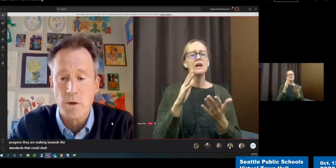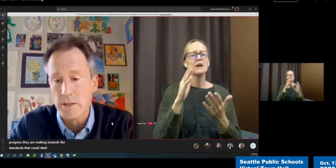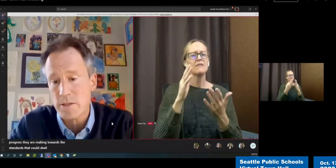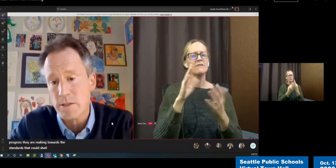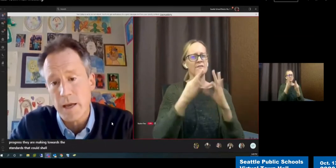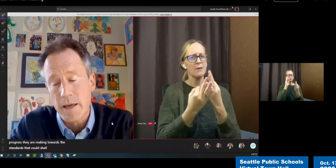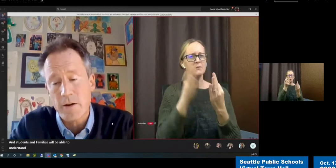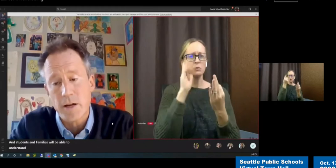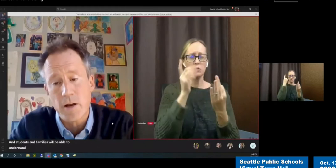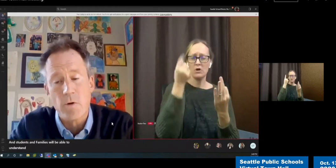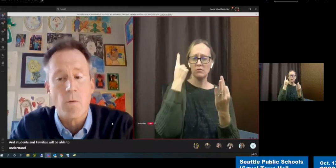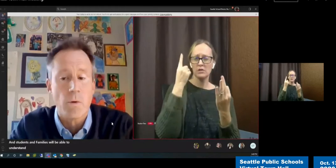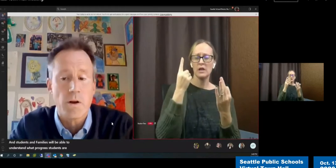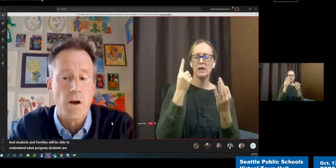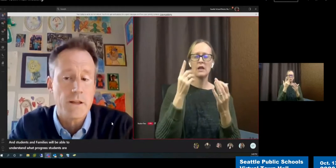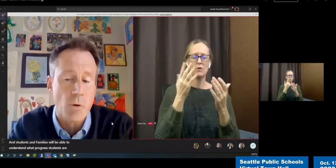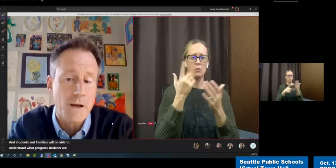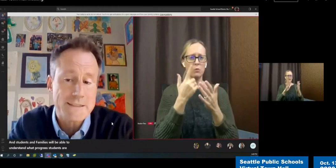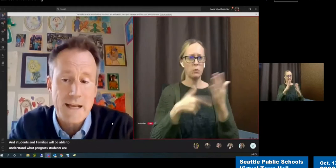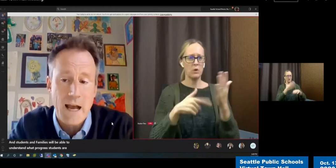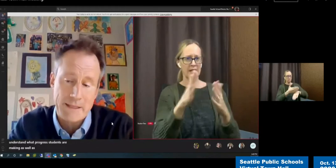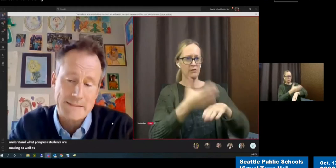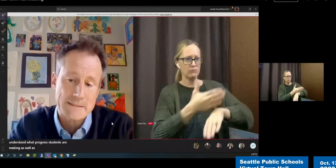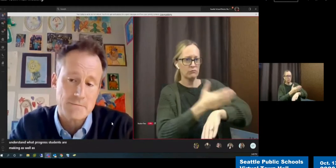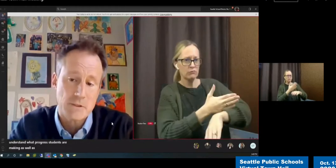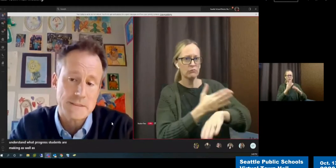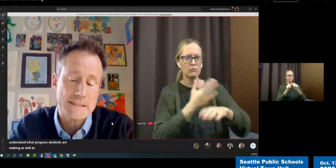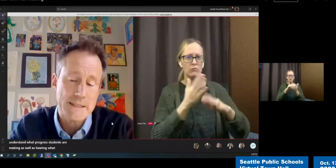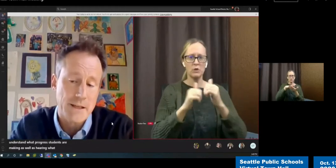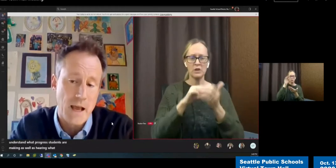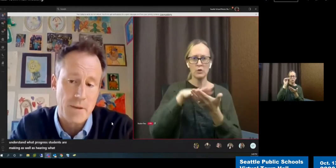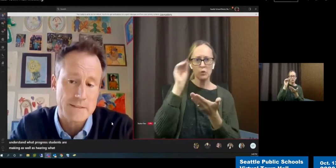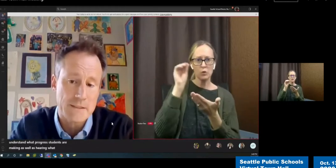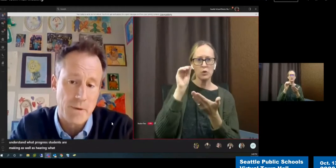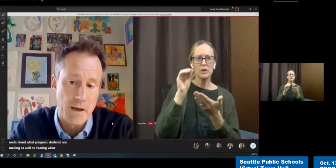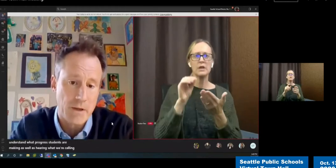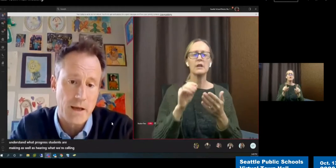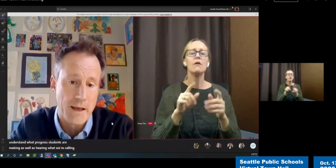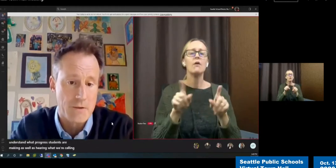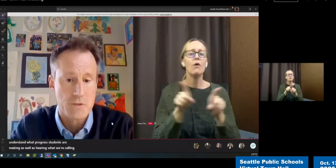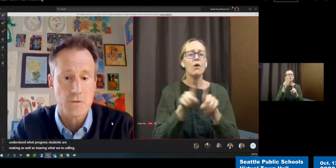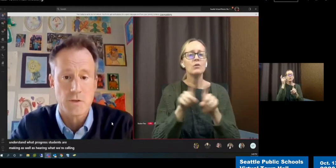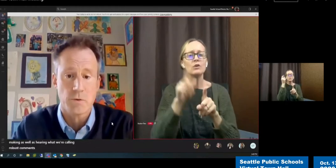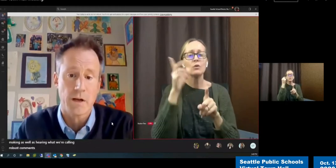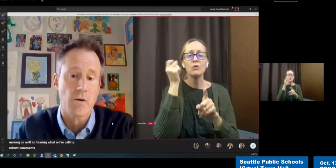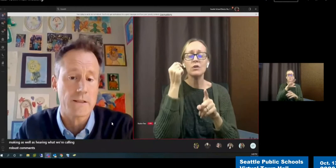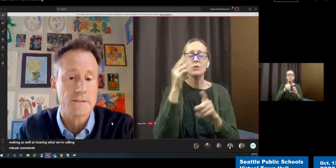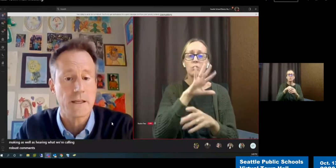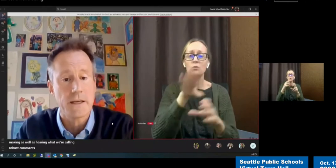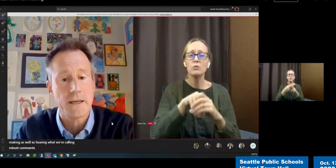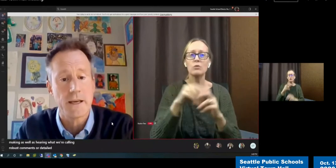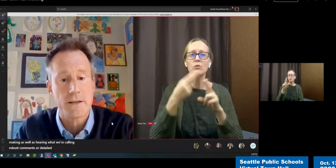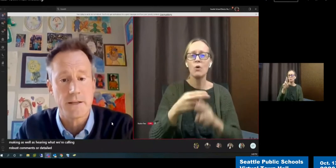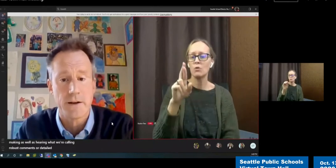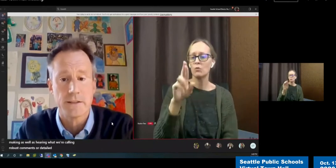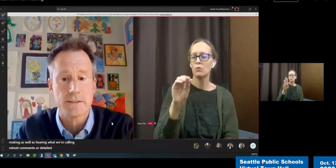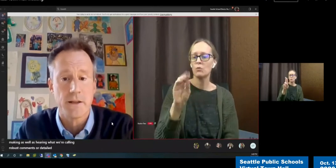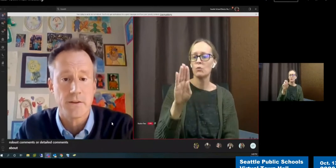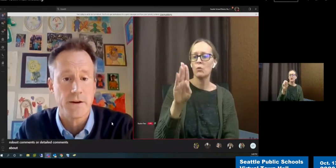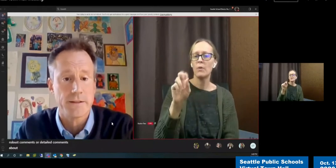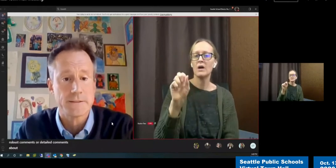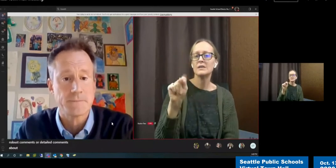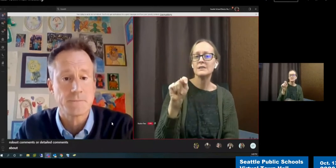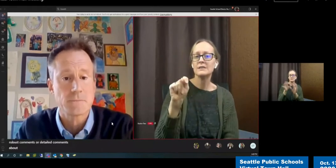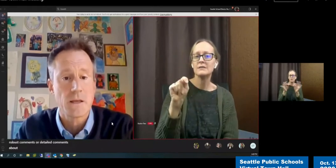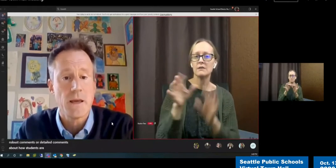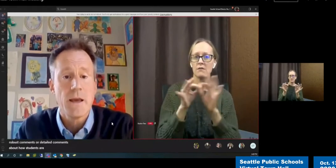as well as hearing what we're calling robust comments or detailed comments about how students are doing across key content areas and other